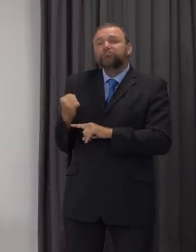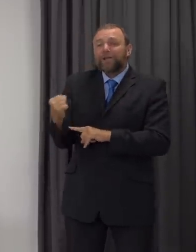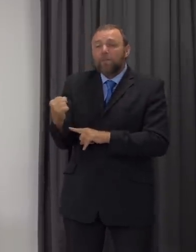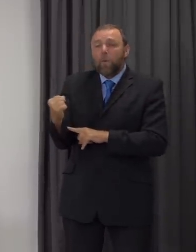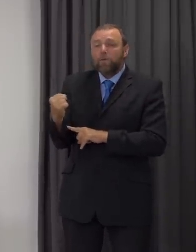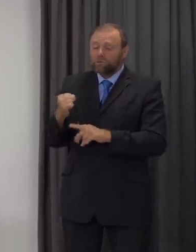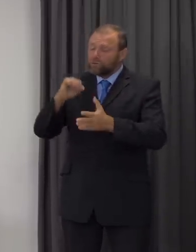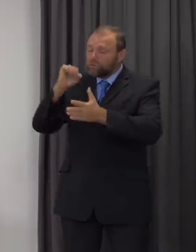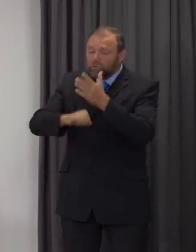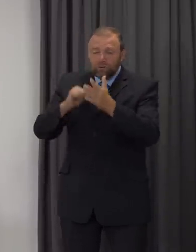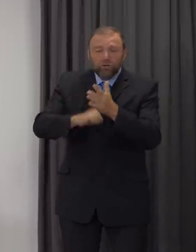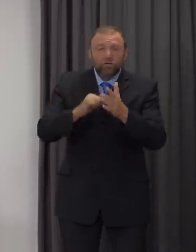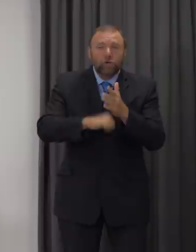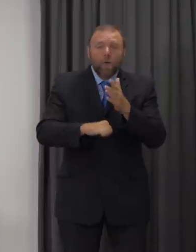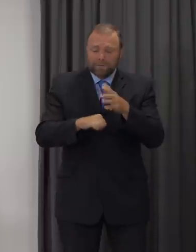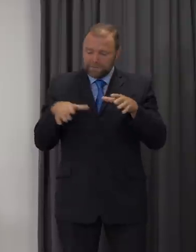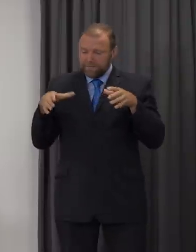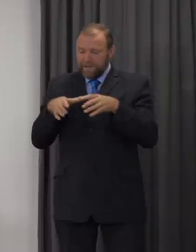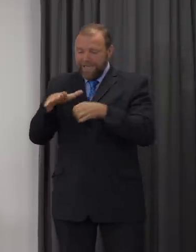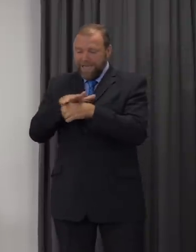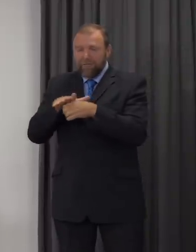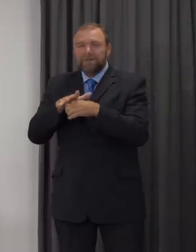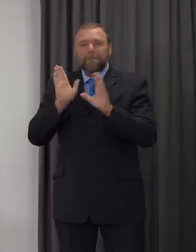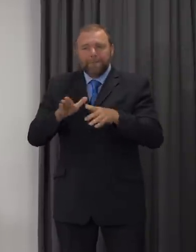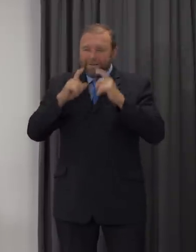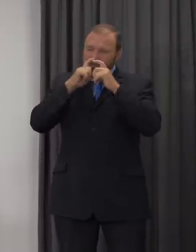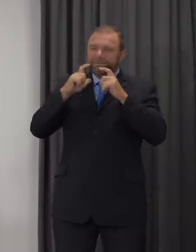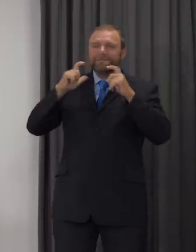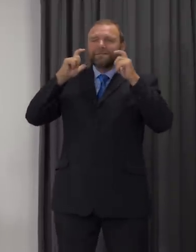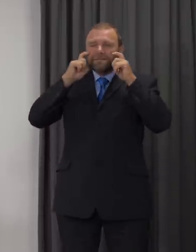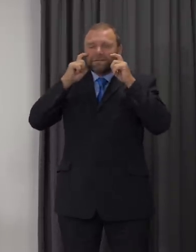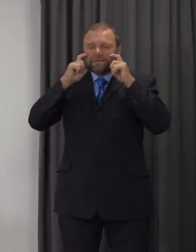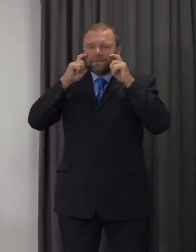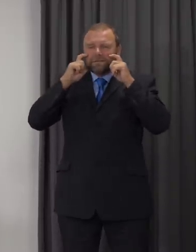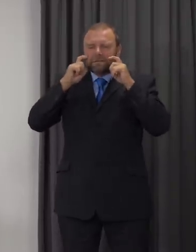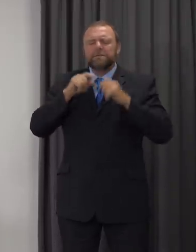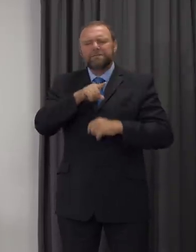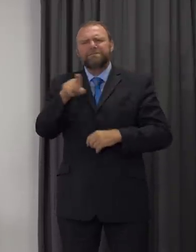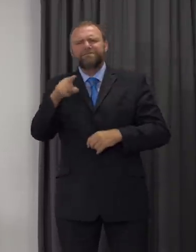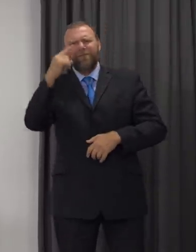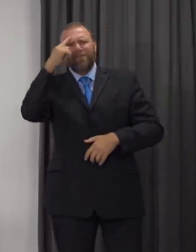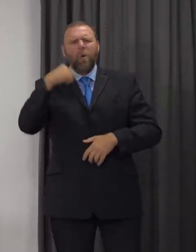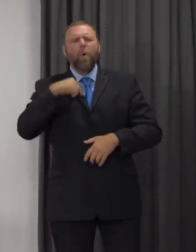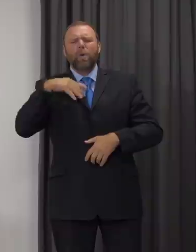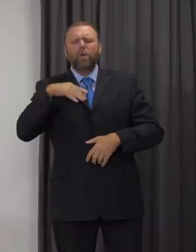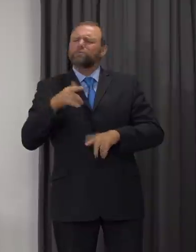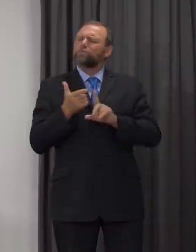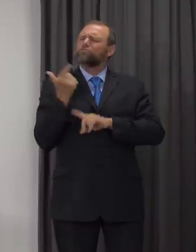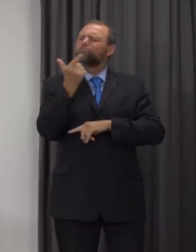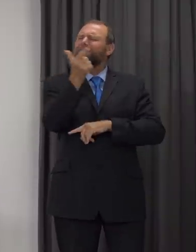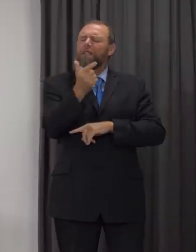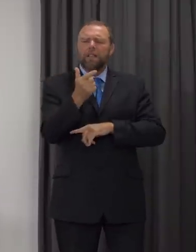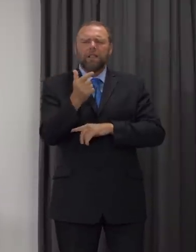in shops and in enclosed public spaces. And please think carefully about making journeys, only